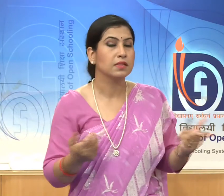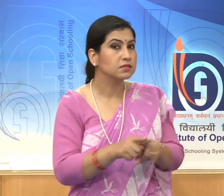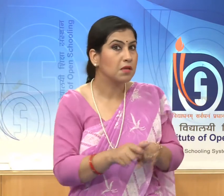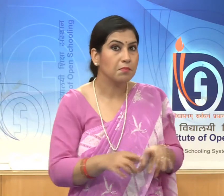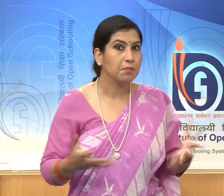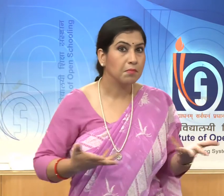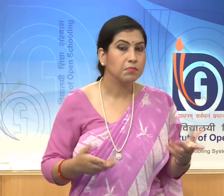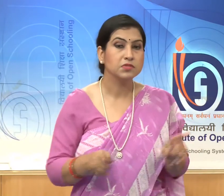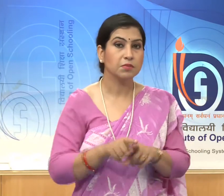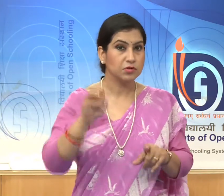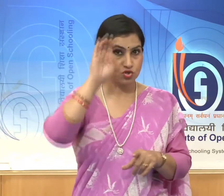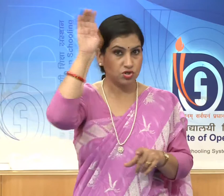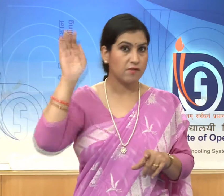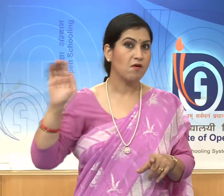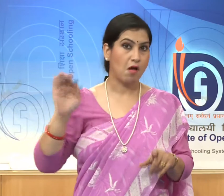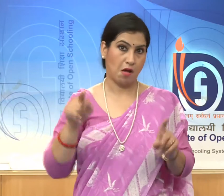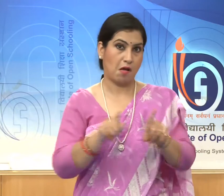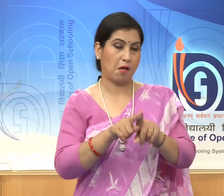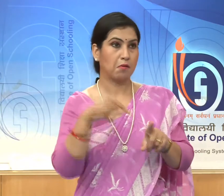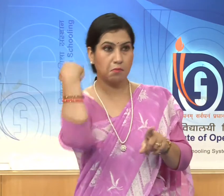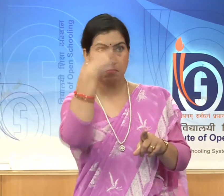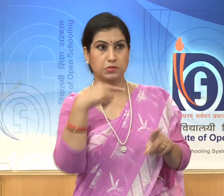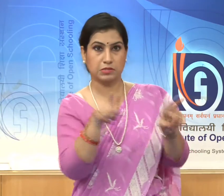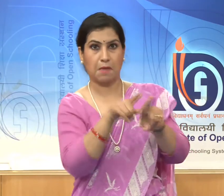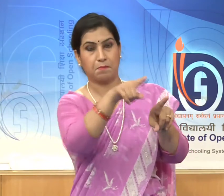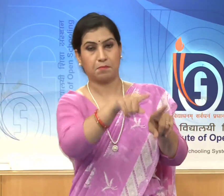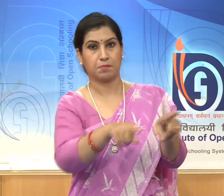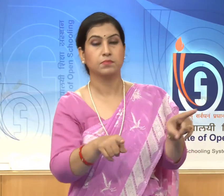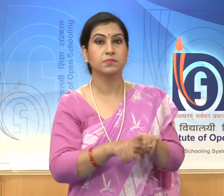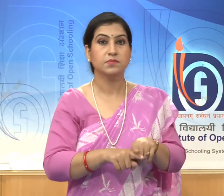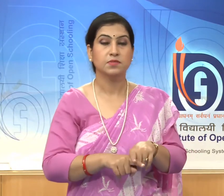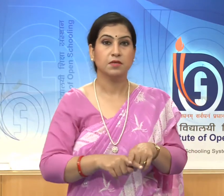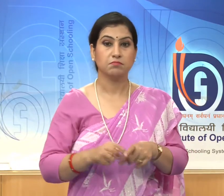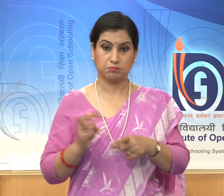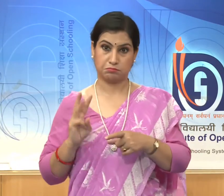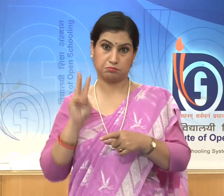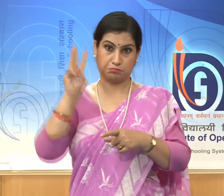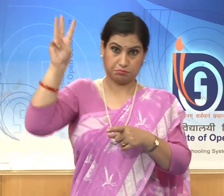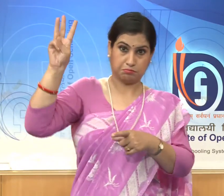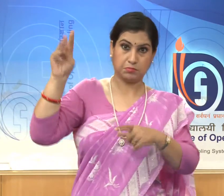as Shiva by the trident over